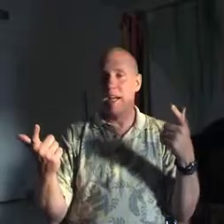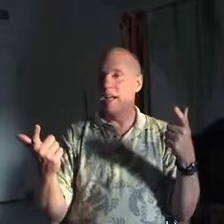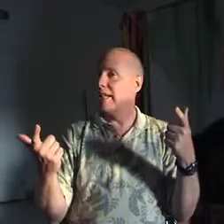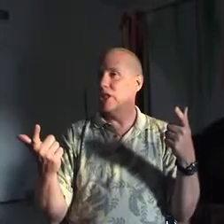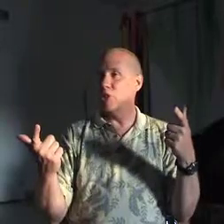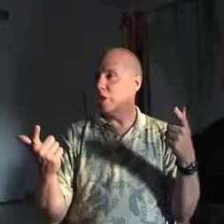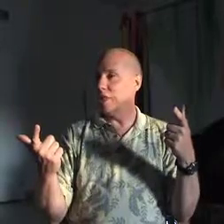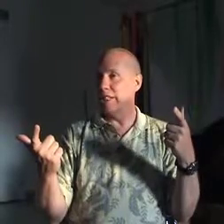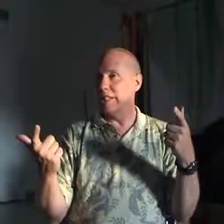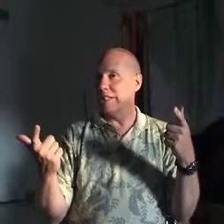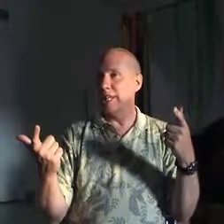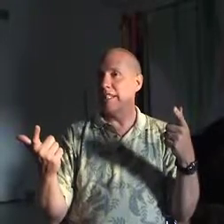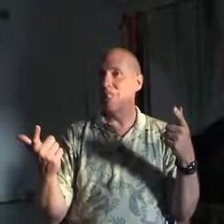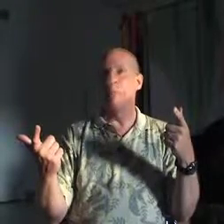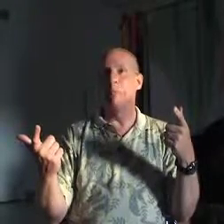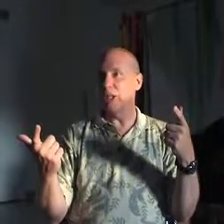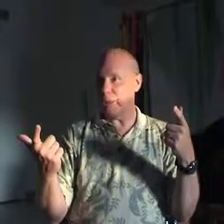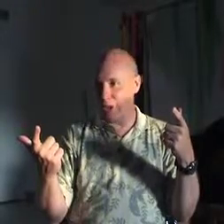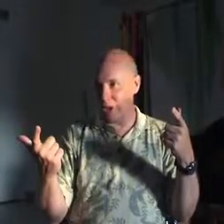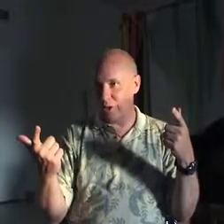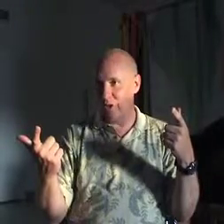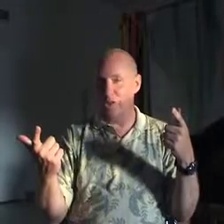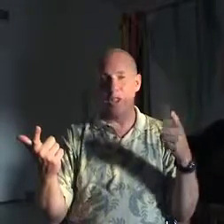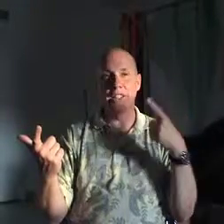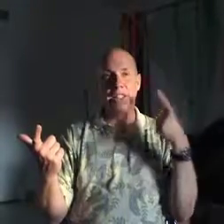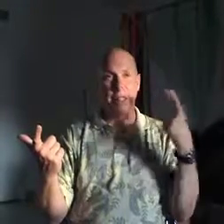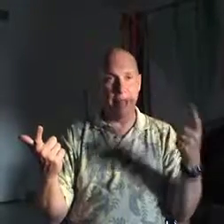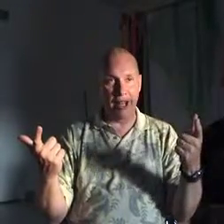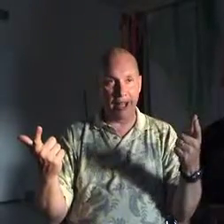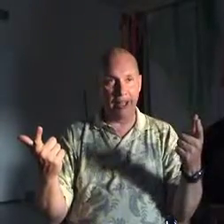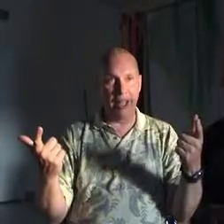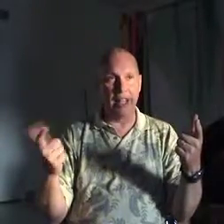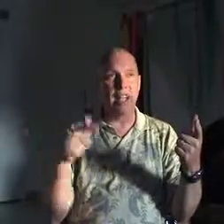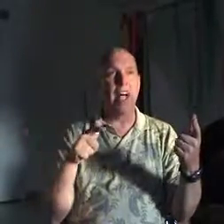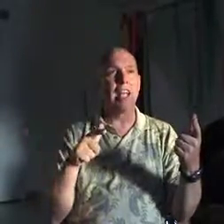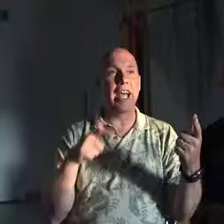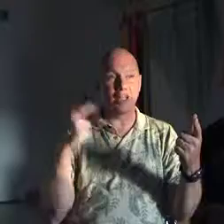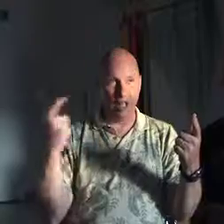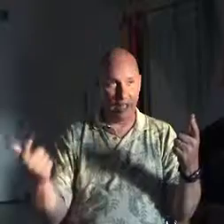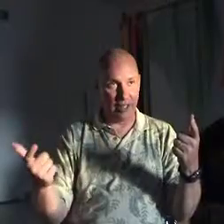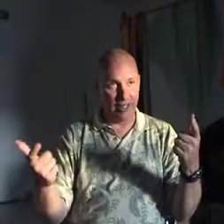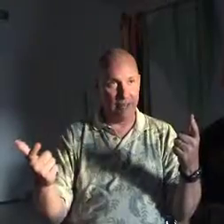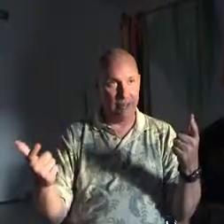In this world, it seems like it's much better to just think about it and not act on it.